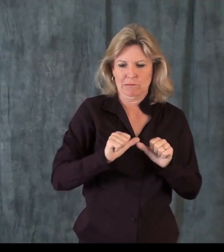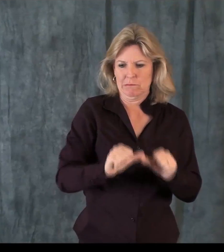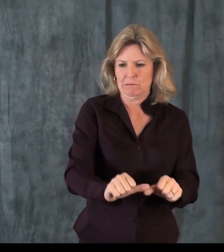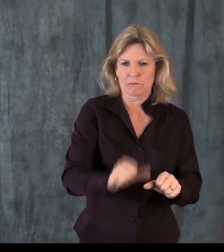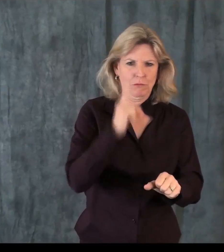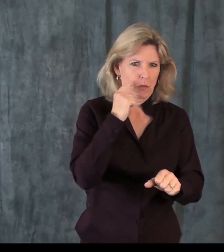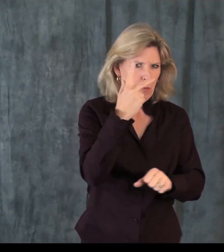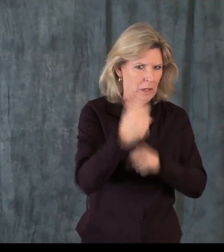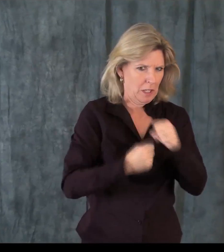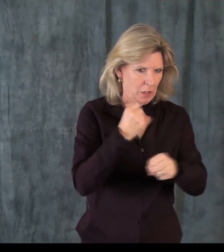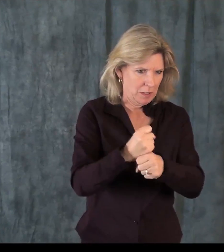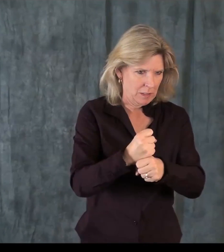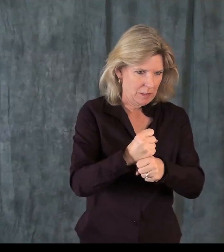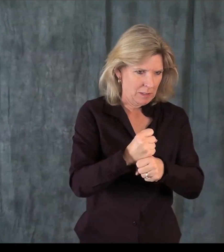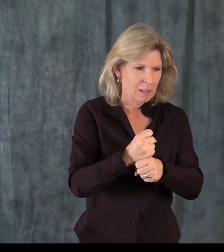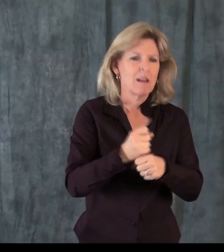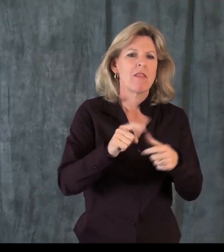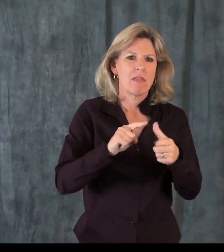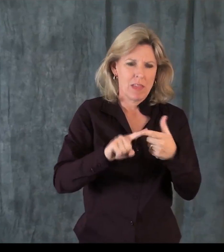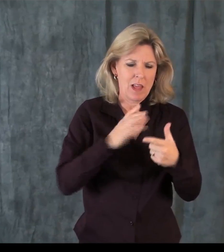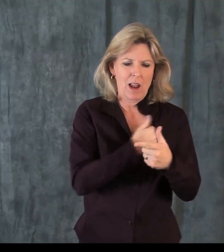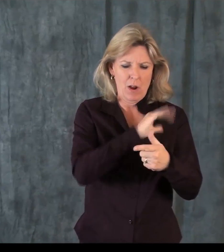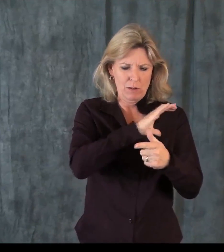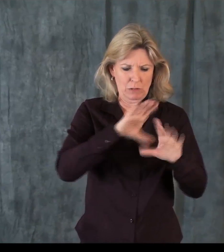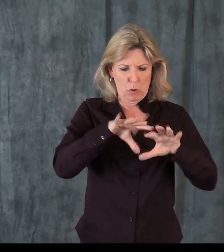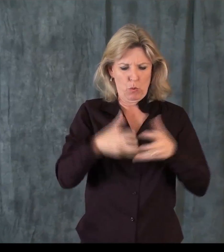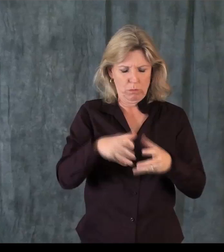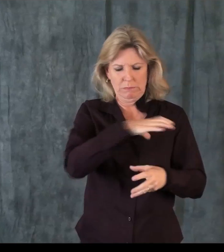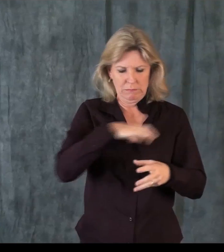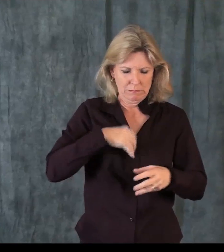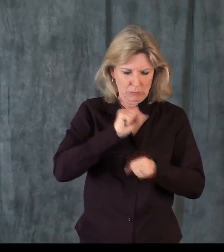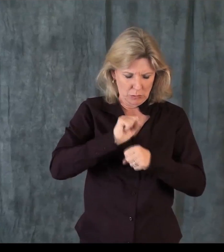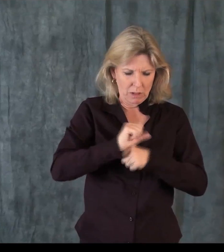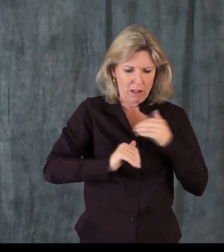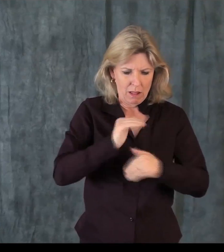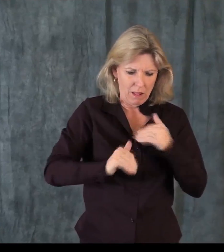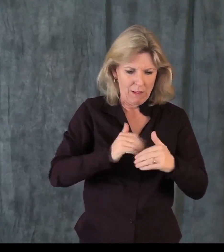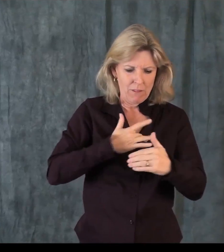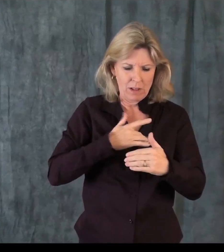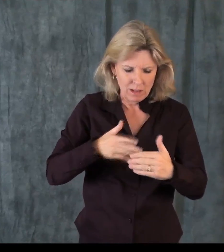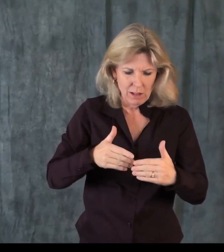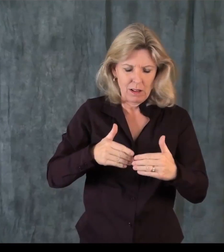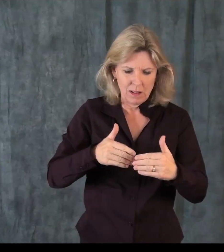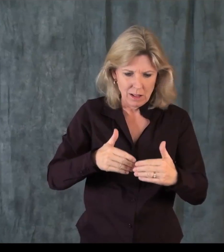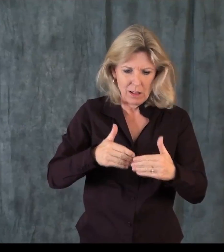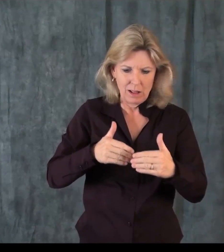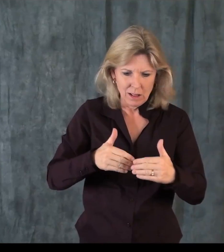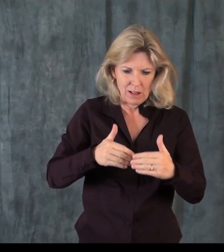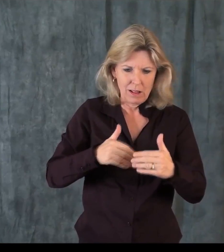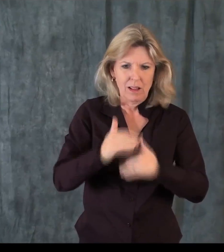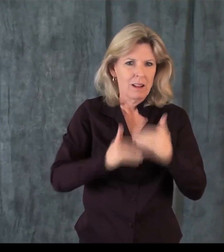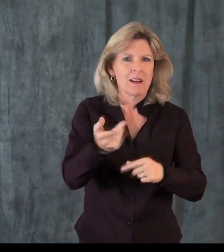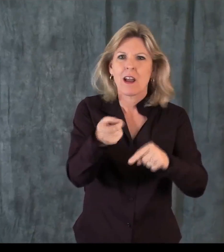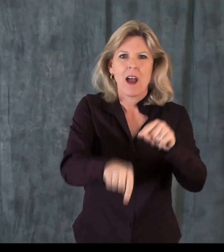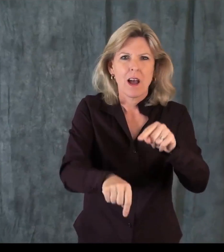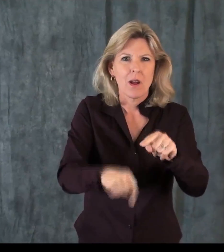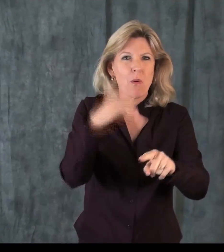We worked on this project for about three years. And it was at about that time that the group decided that we couldn't move